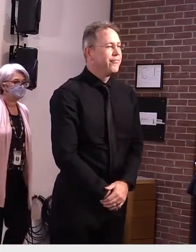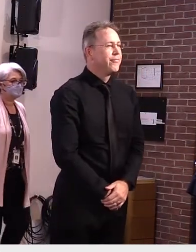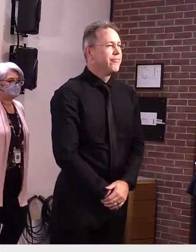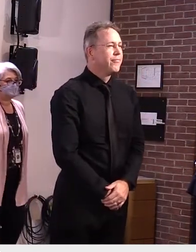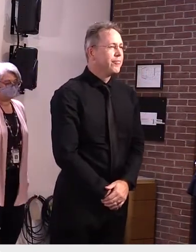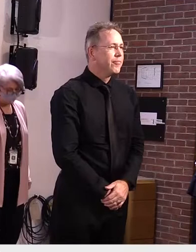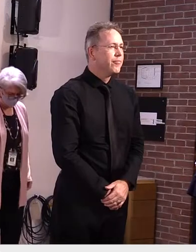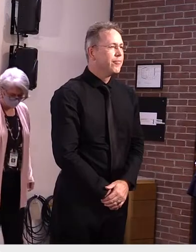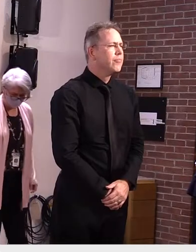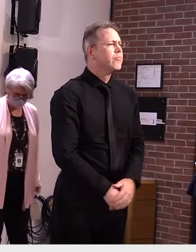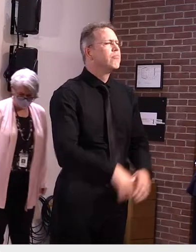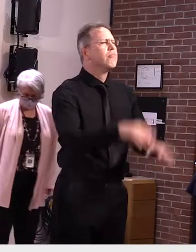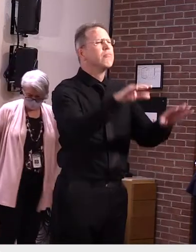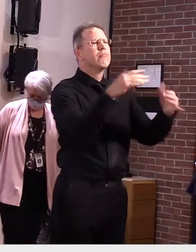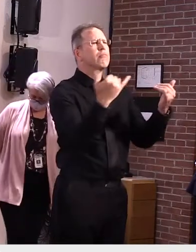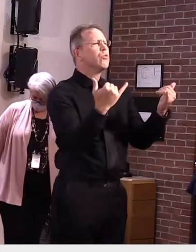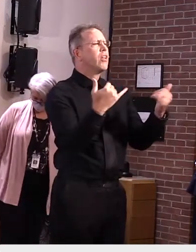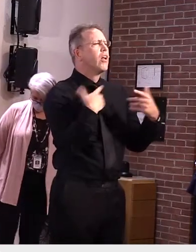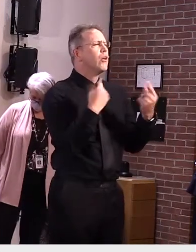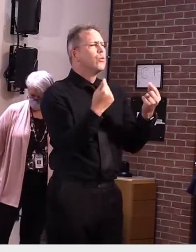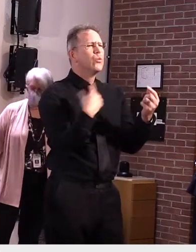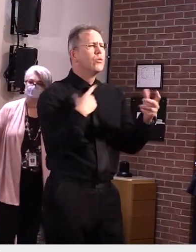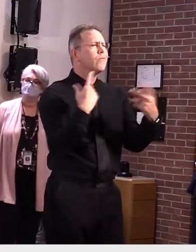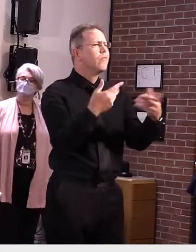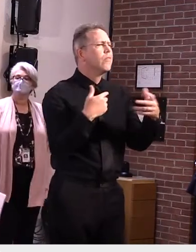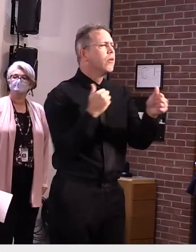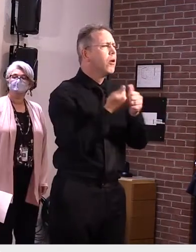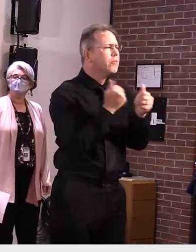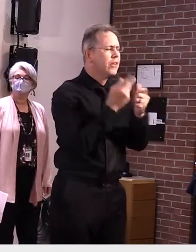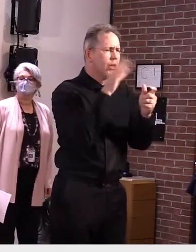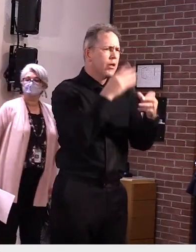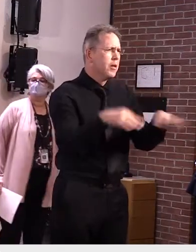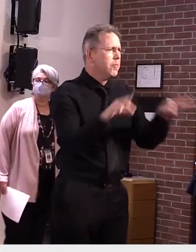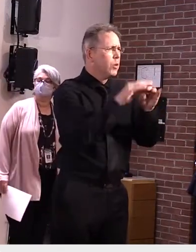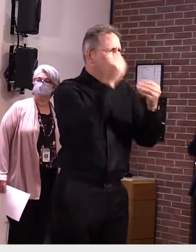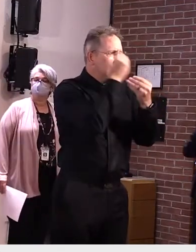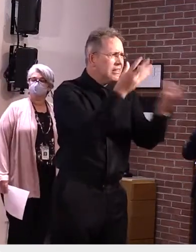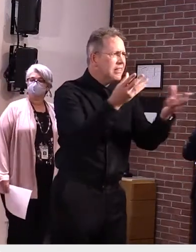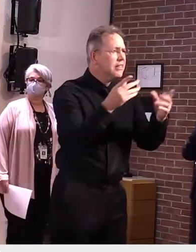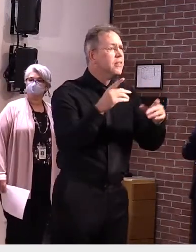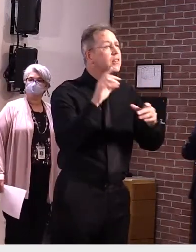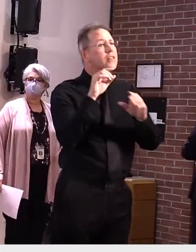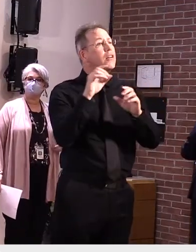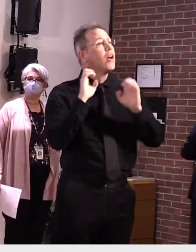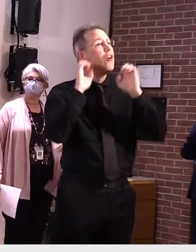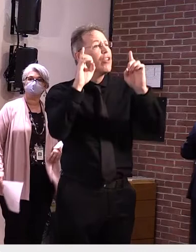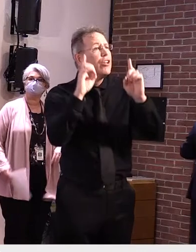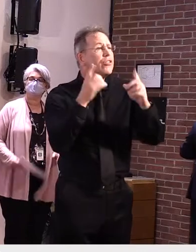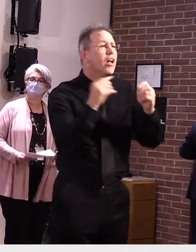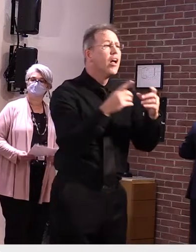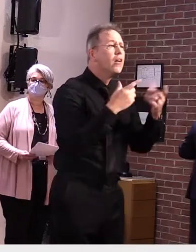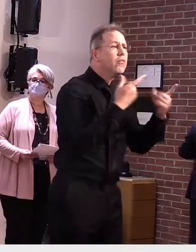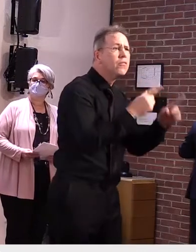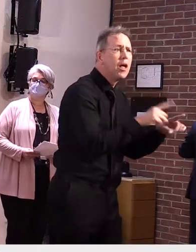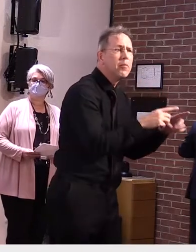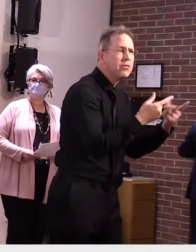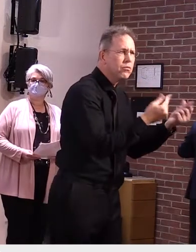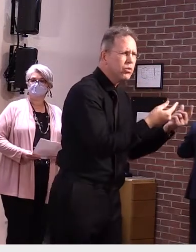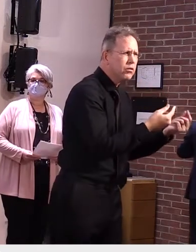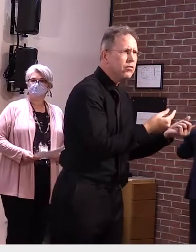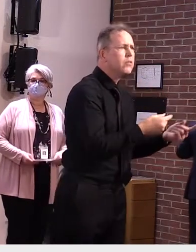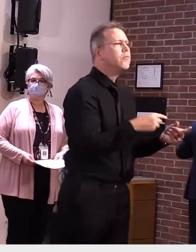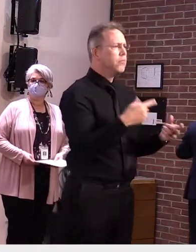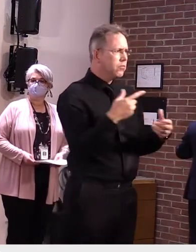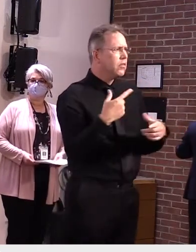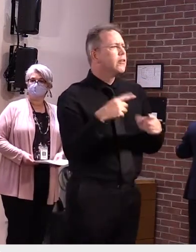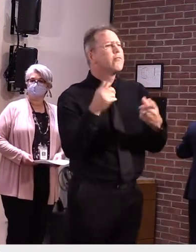Today we'll provide some important updates on both education and health. First, I want to remind folks that